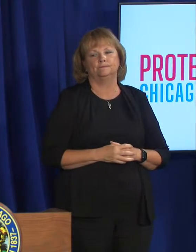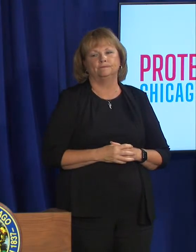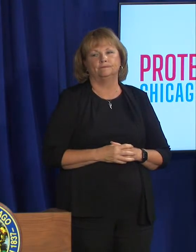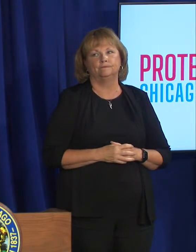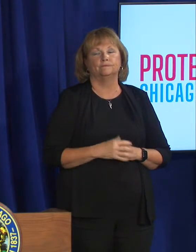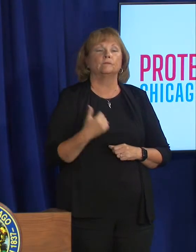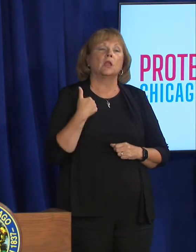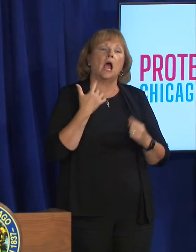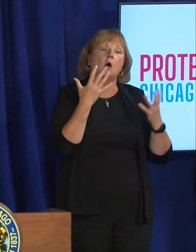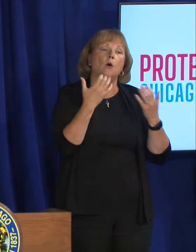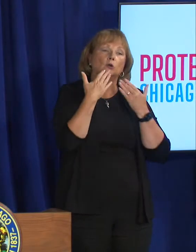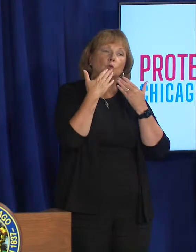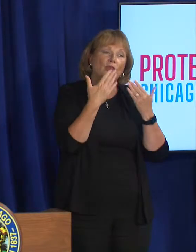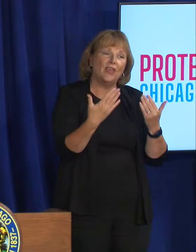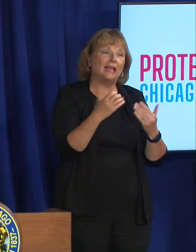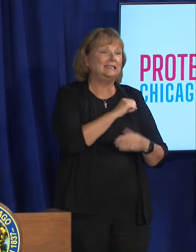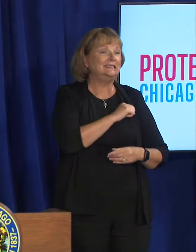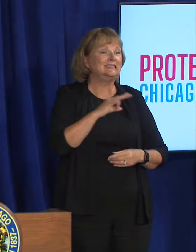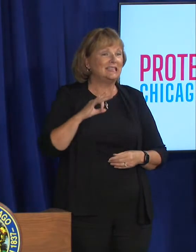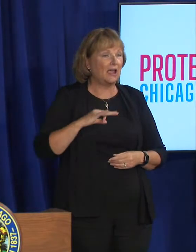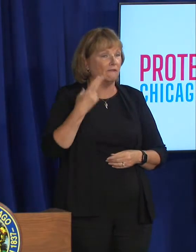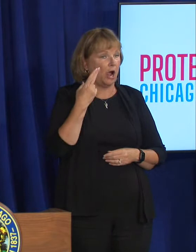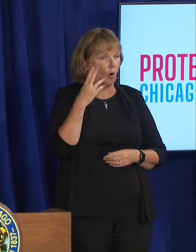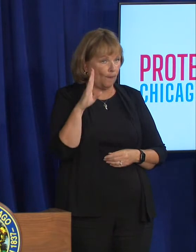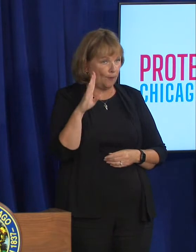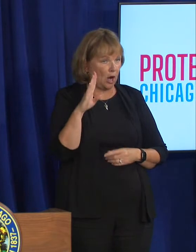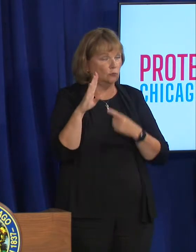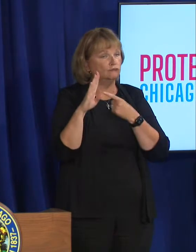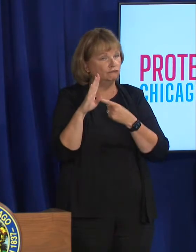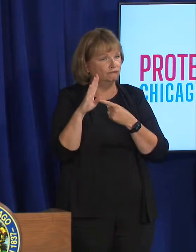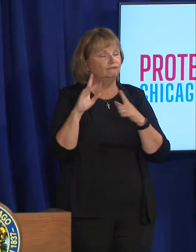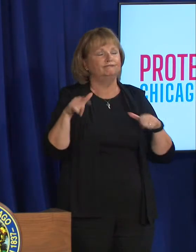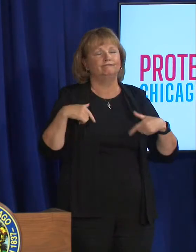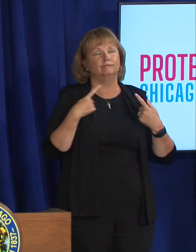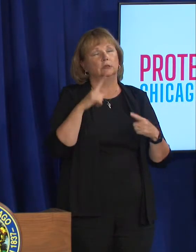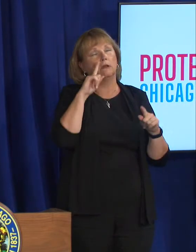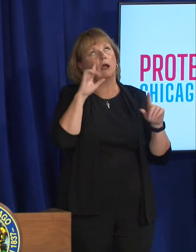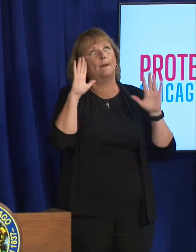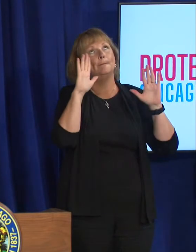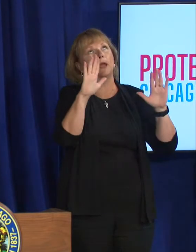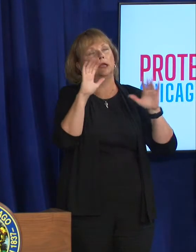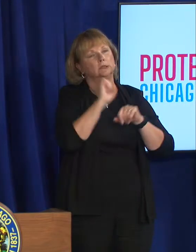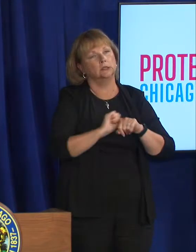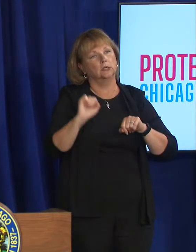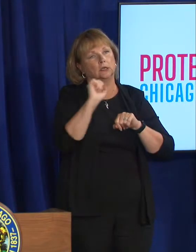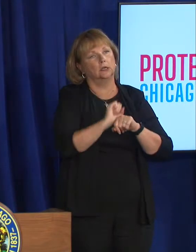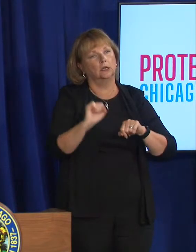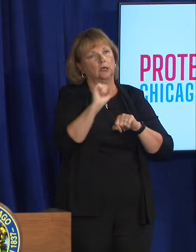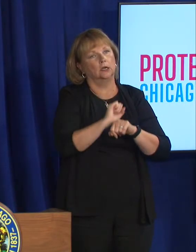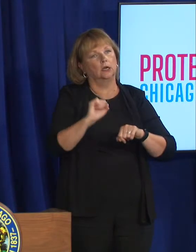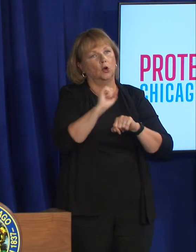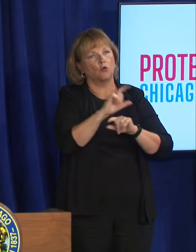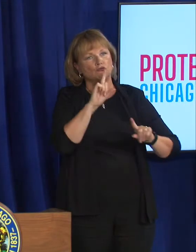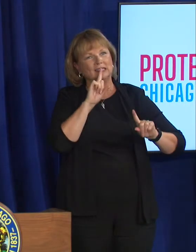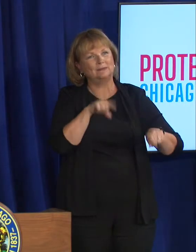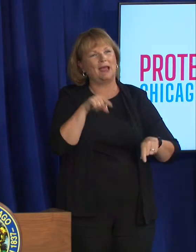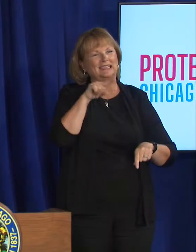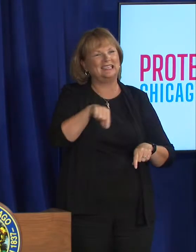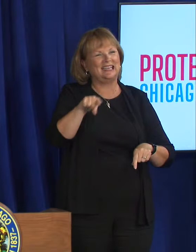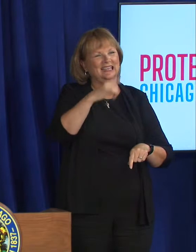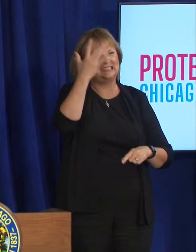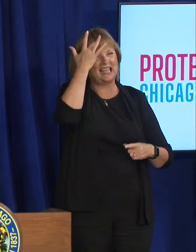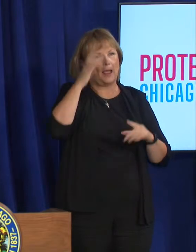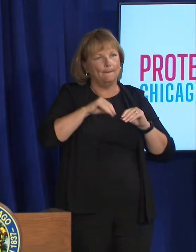and I want to thank the staff of Howard Brown that's been doing an amazing job responding to this pandemic